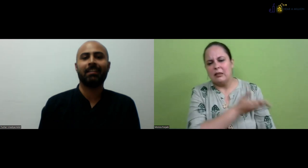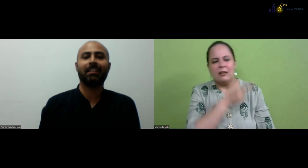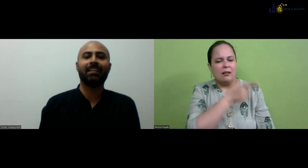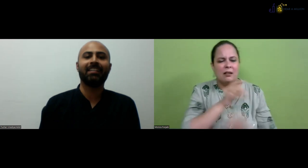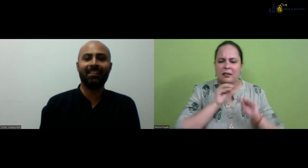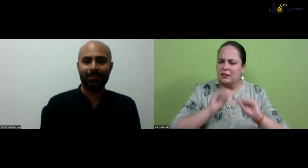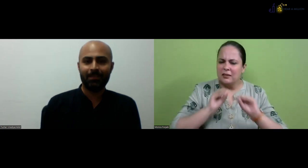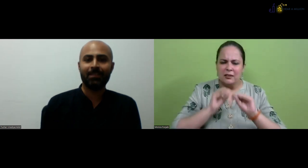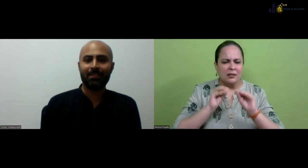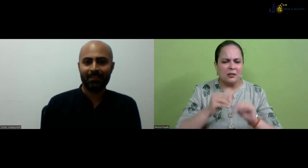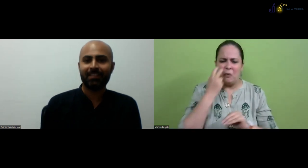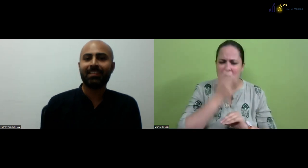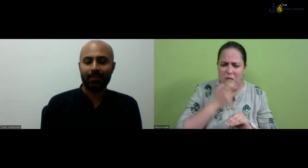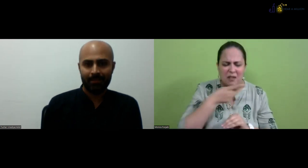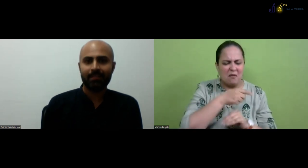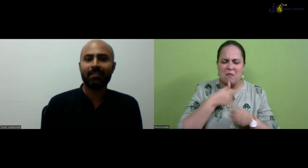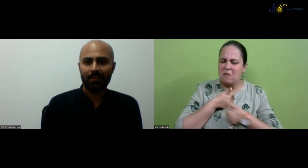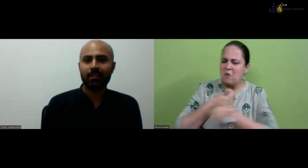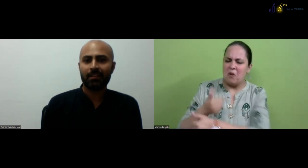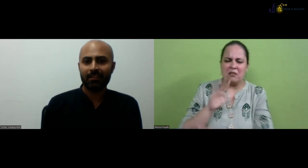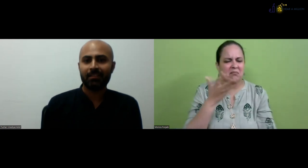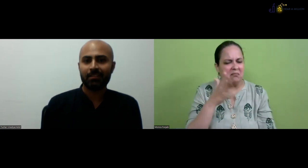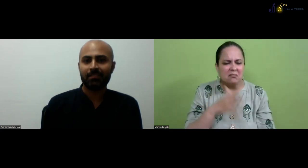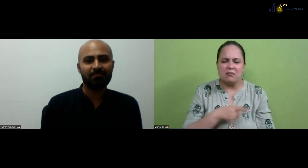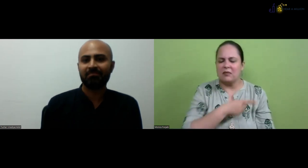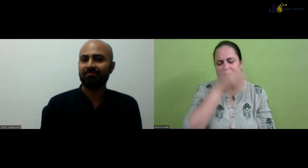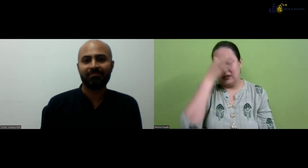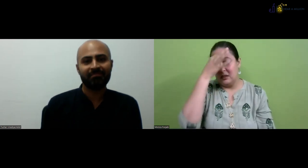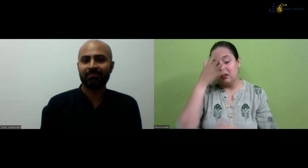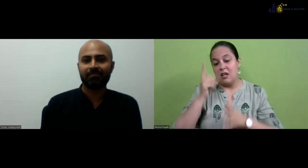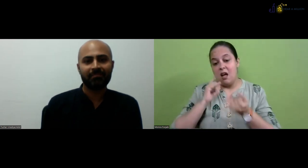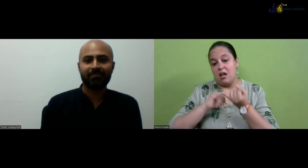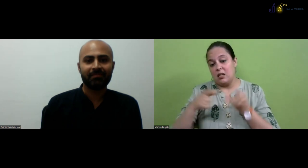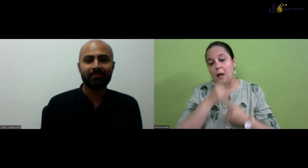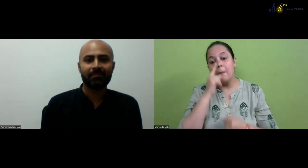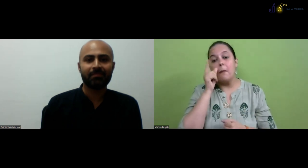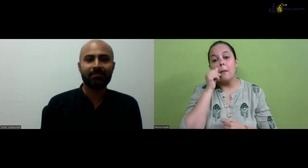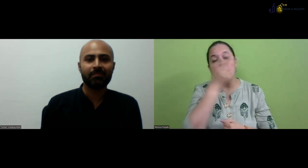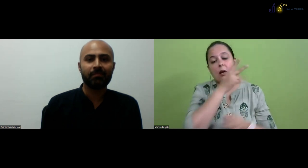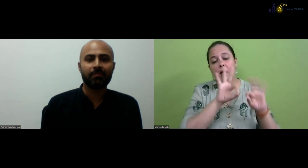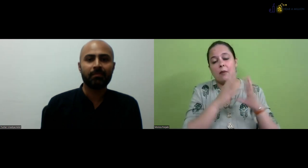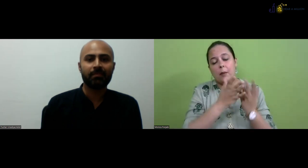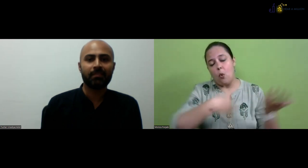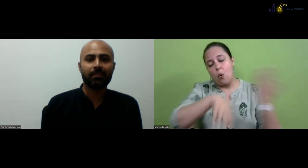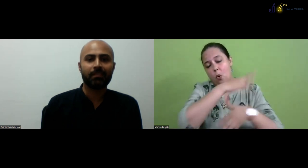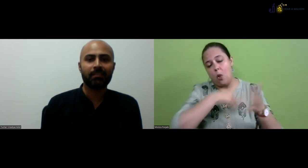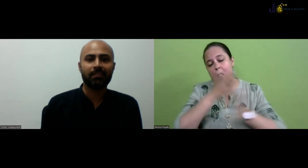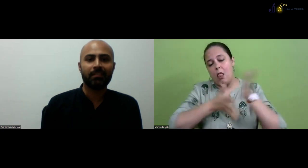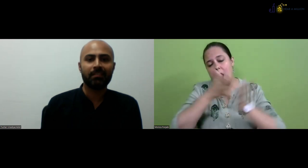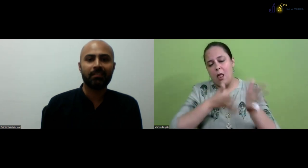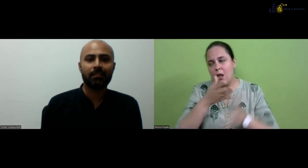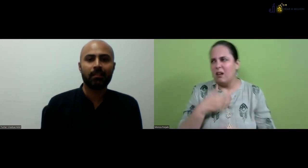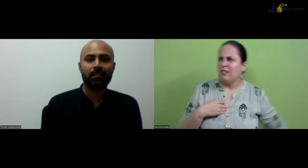they are using signing. They are not teaching oralism. They are not following oralism. That's a big problem.